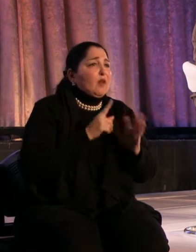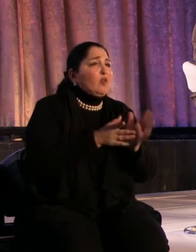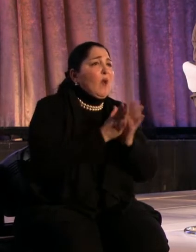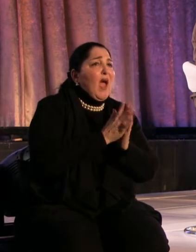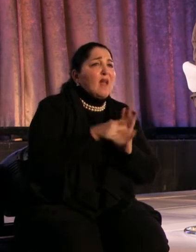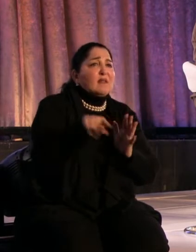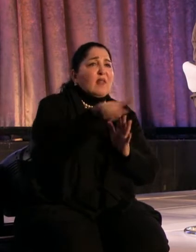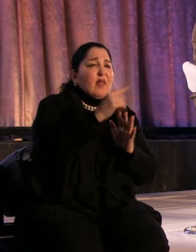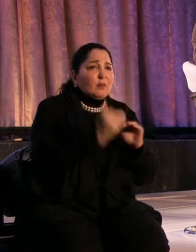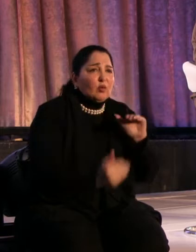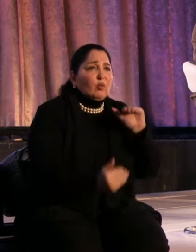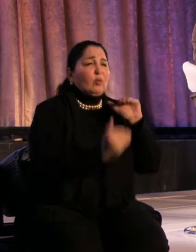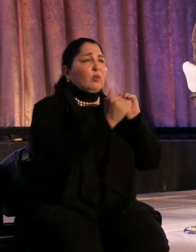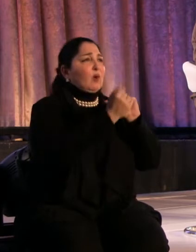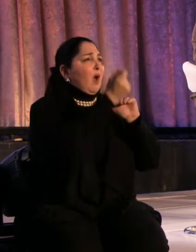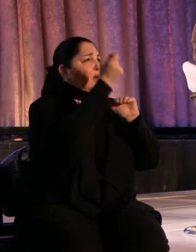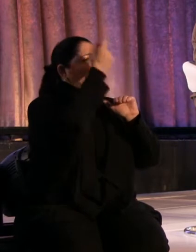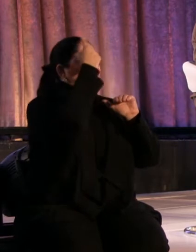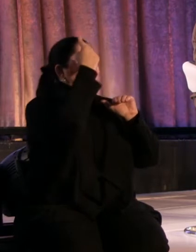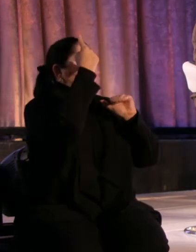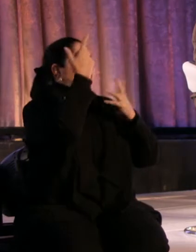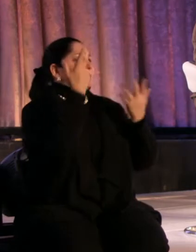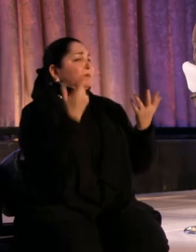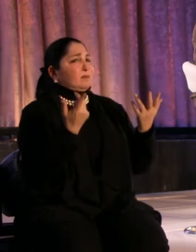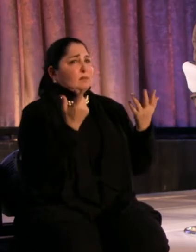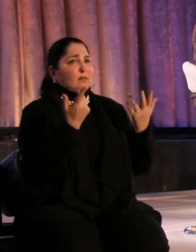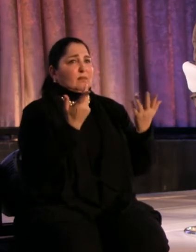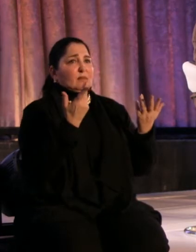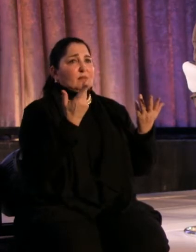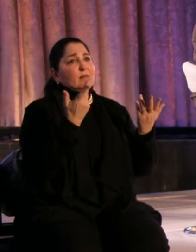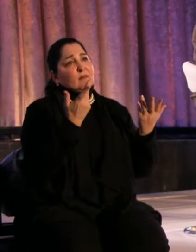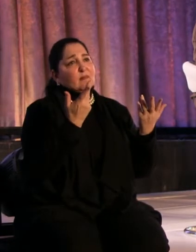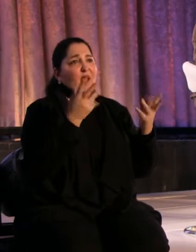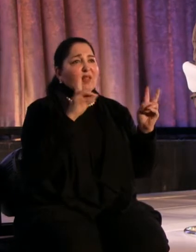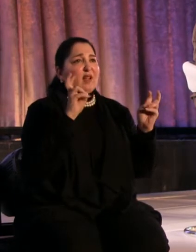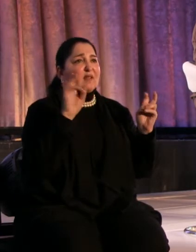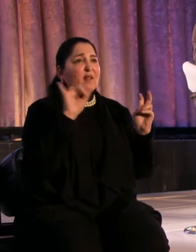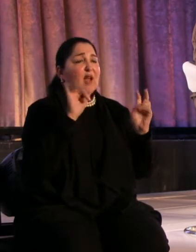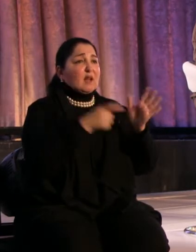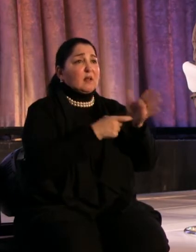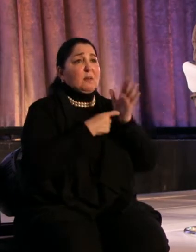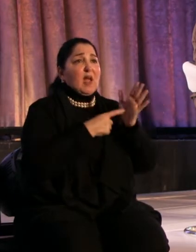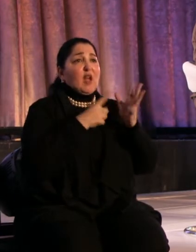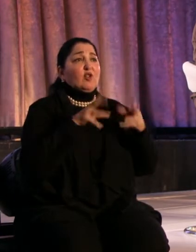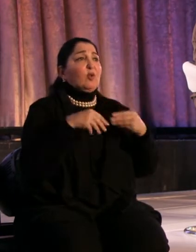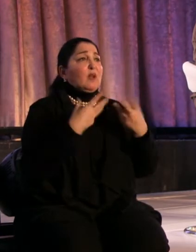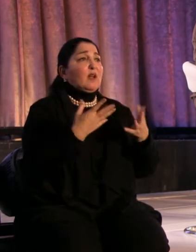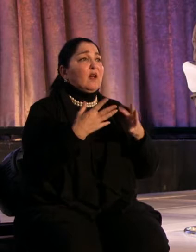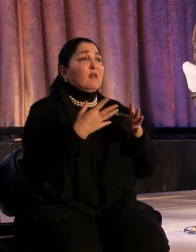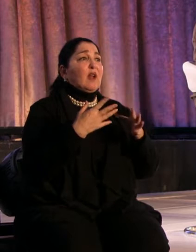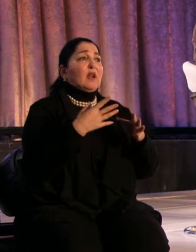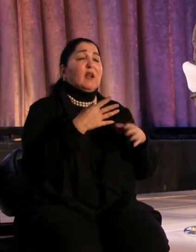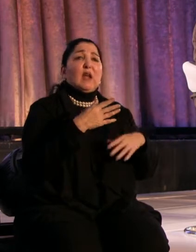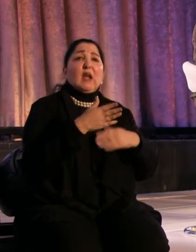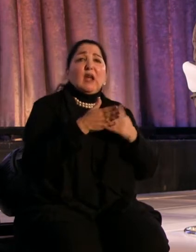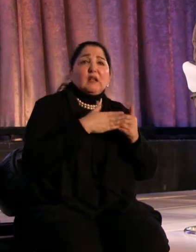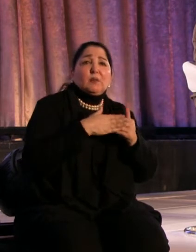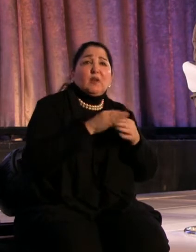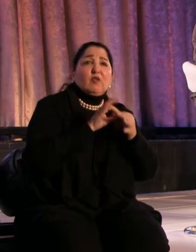that we put on the audience has that kind of intimate relationship with the audience and then